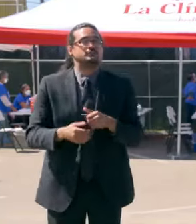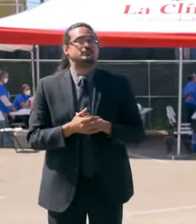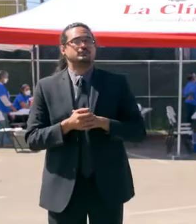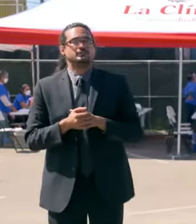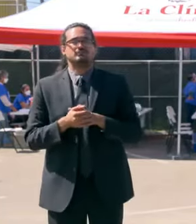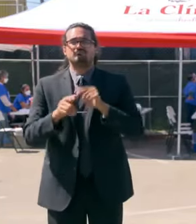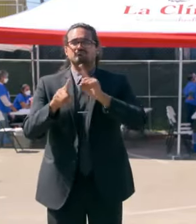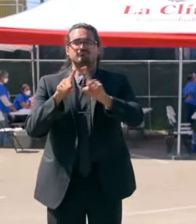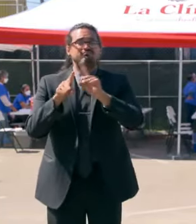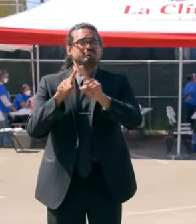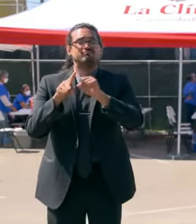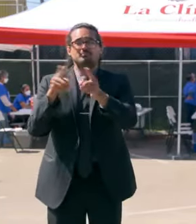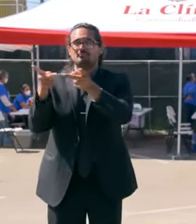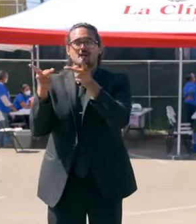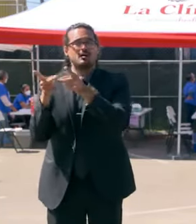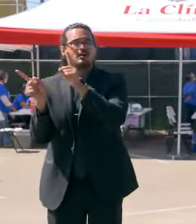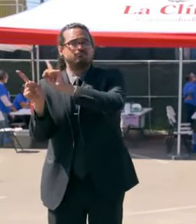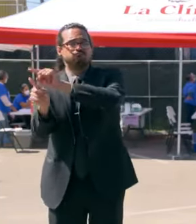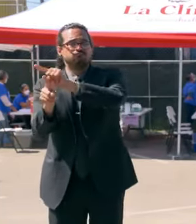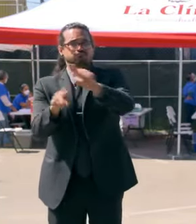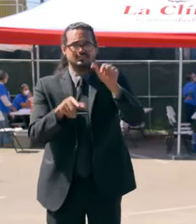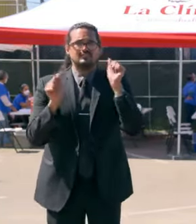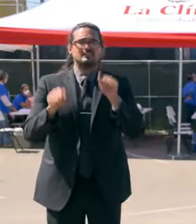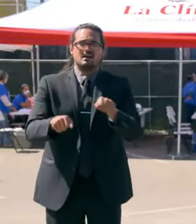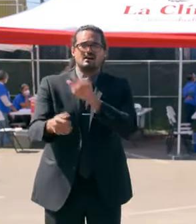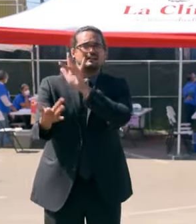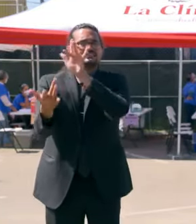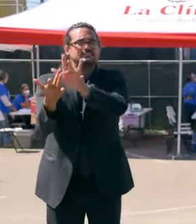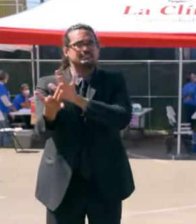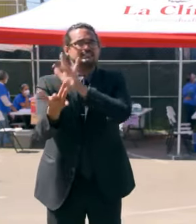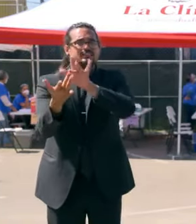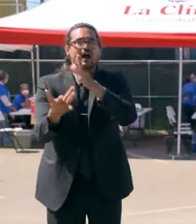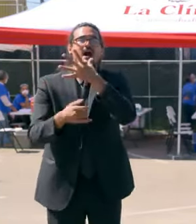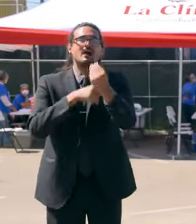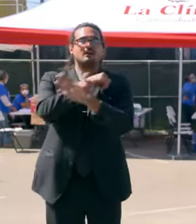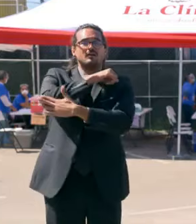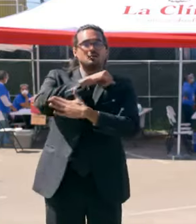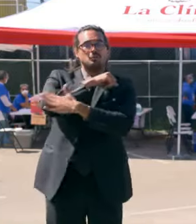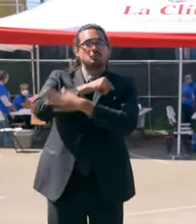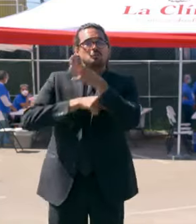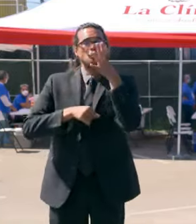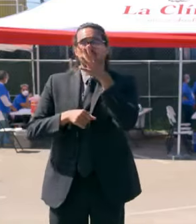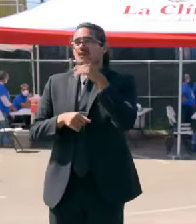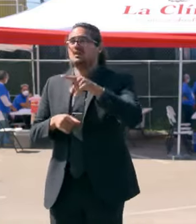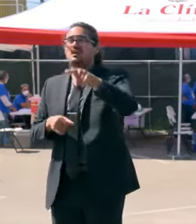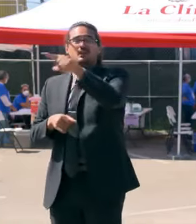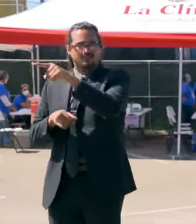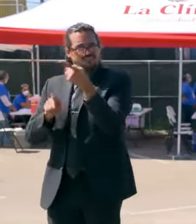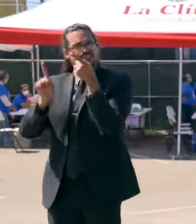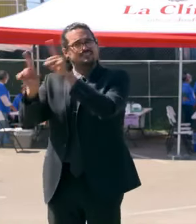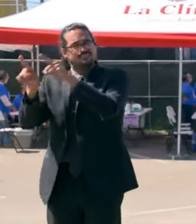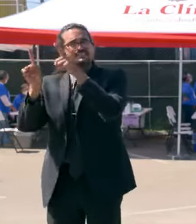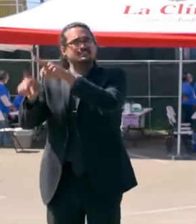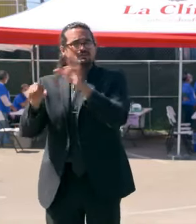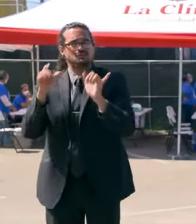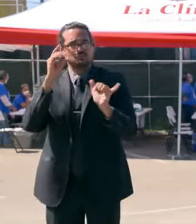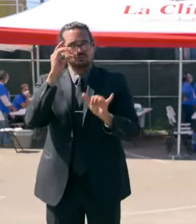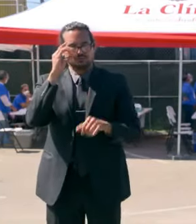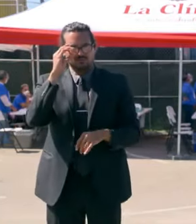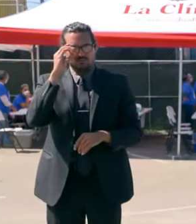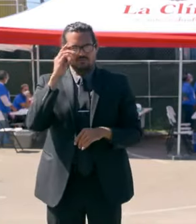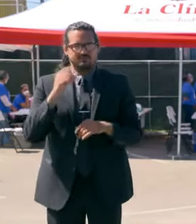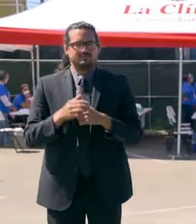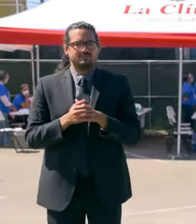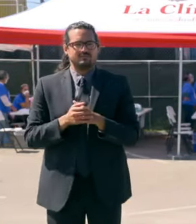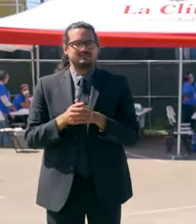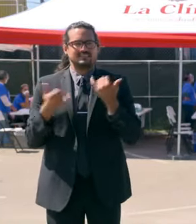more to try to do better, including in our rural parts and remote parts of the state, where we still have a substantial amount of population